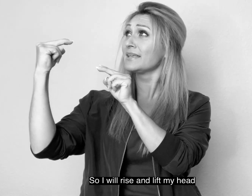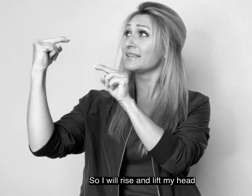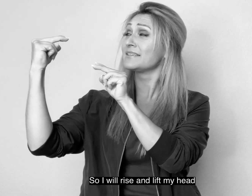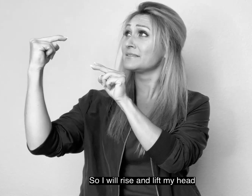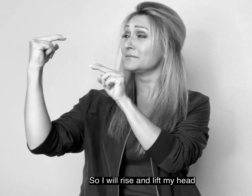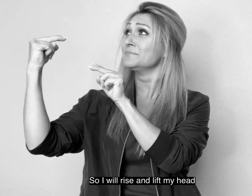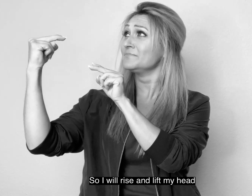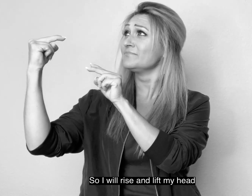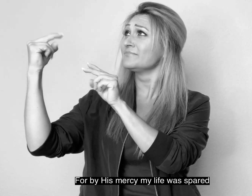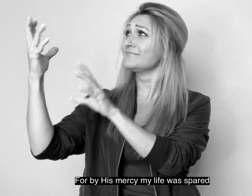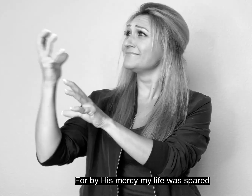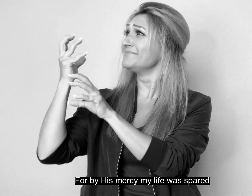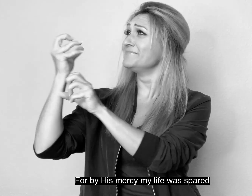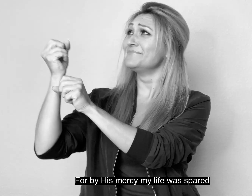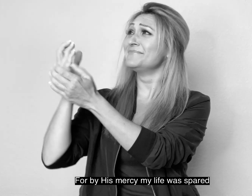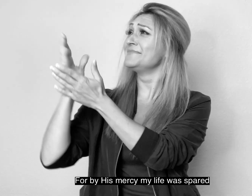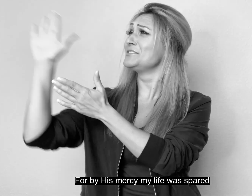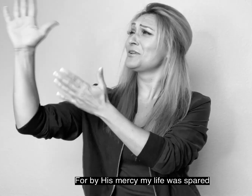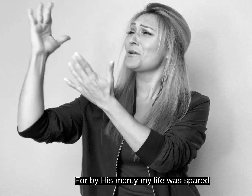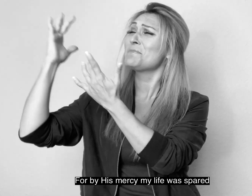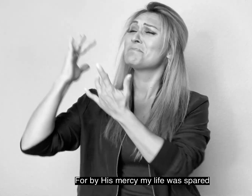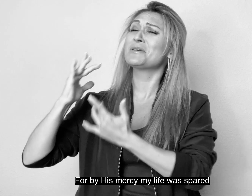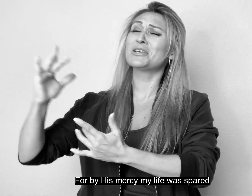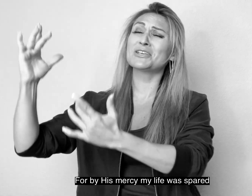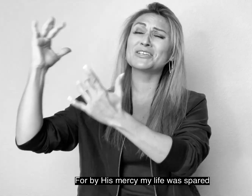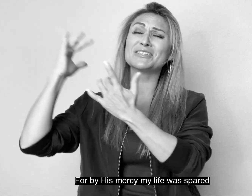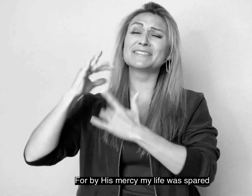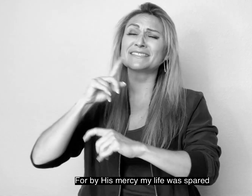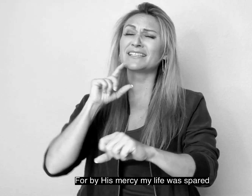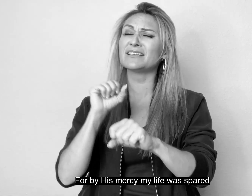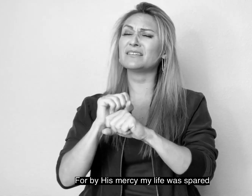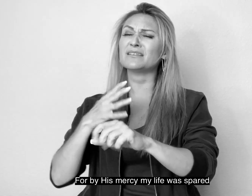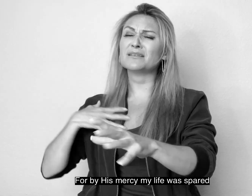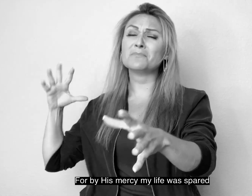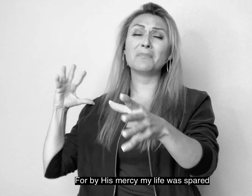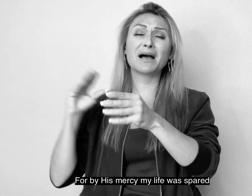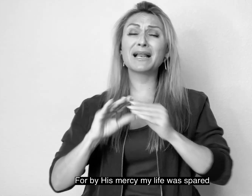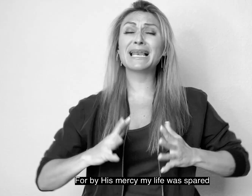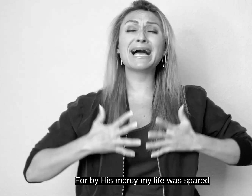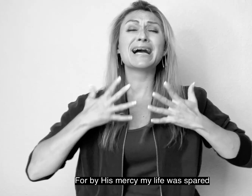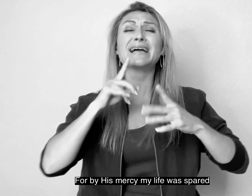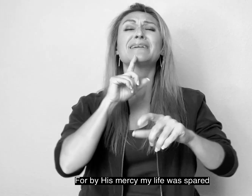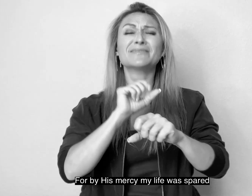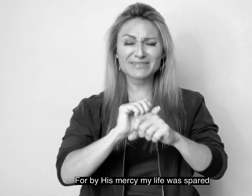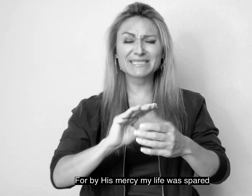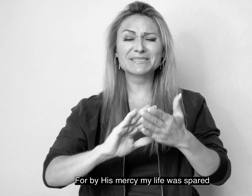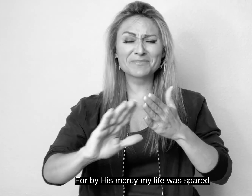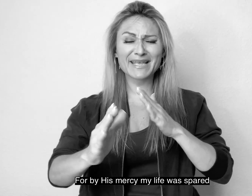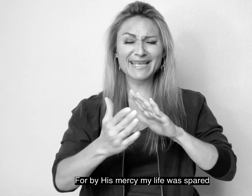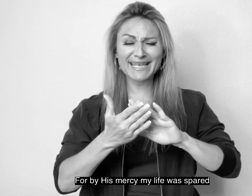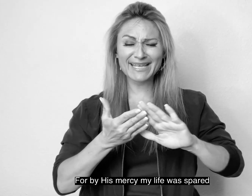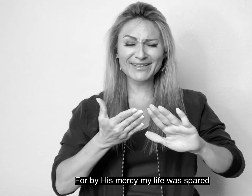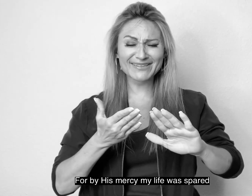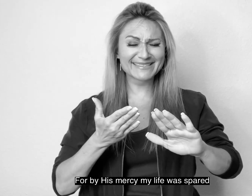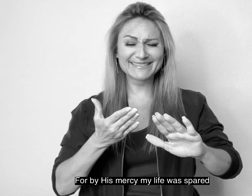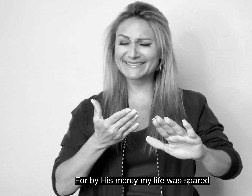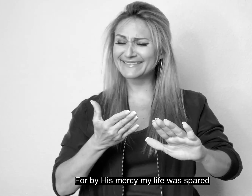head For by His mercy my life was spent